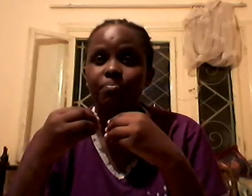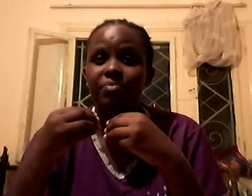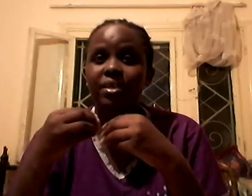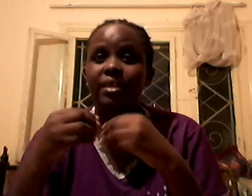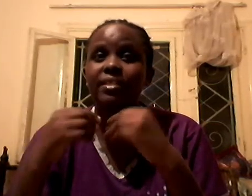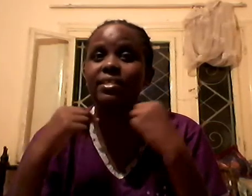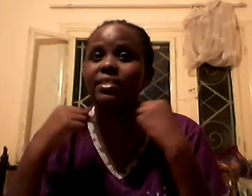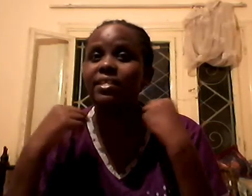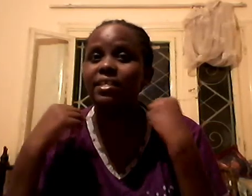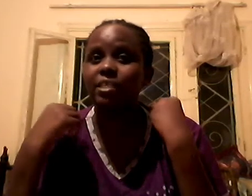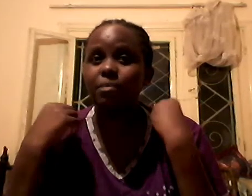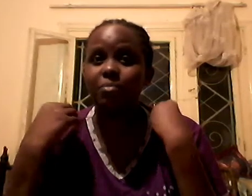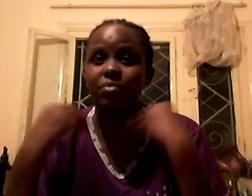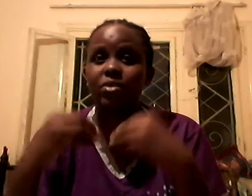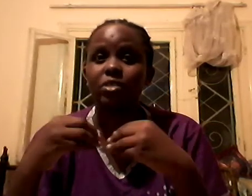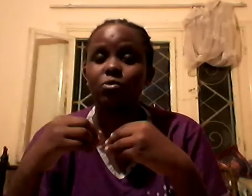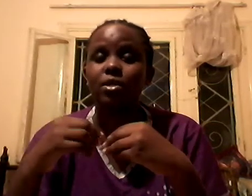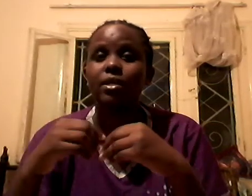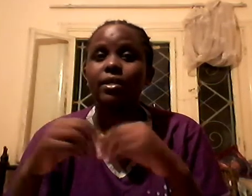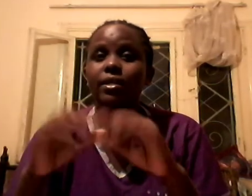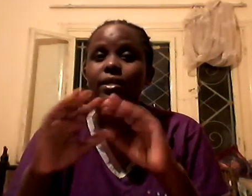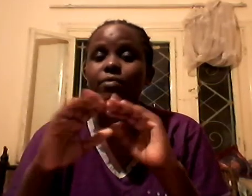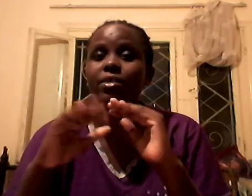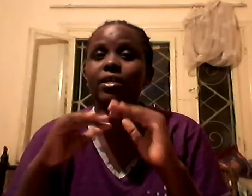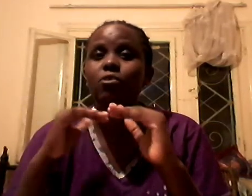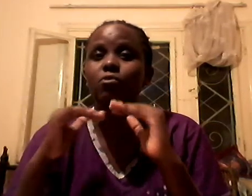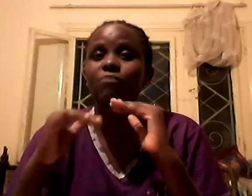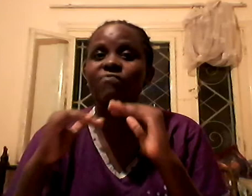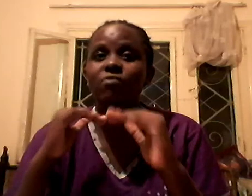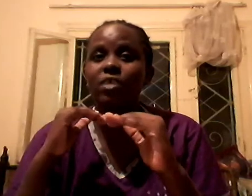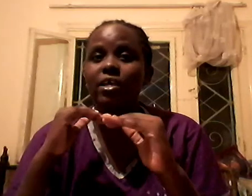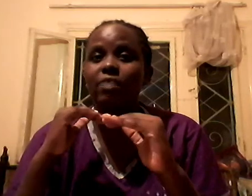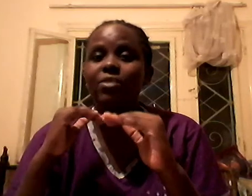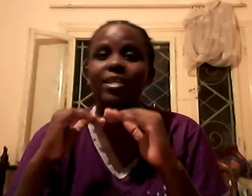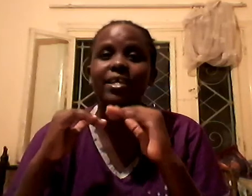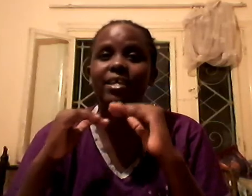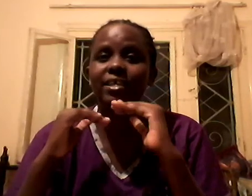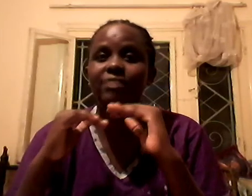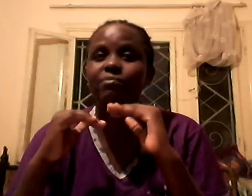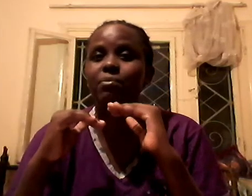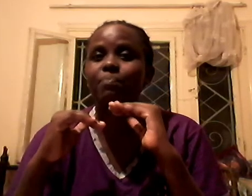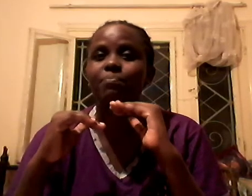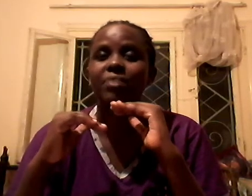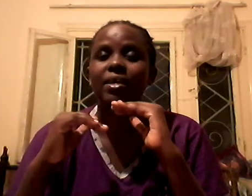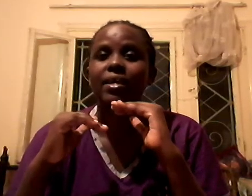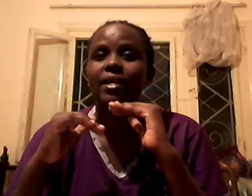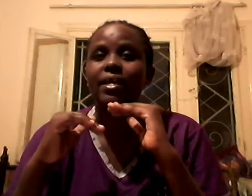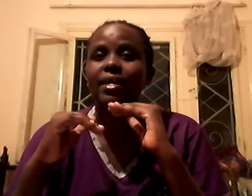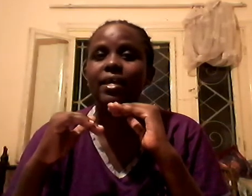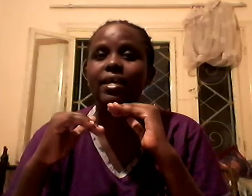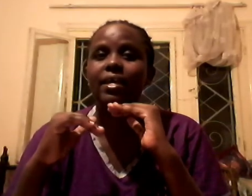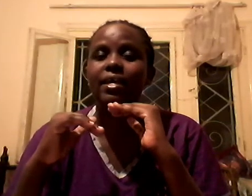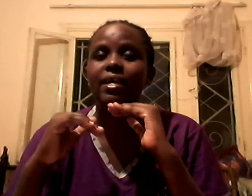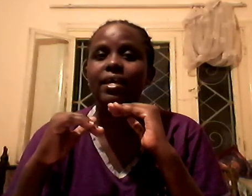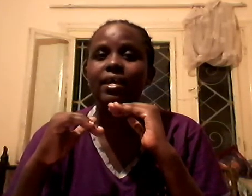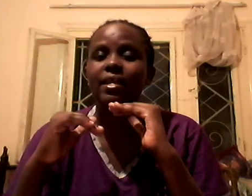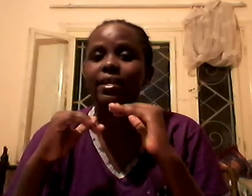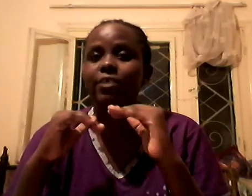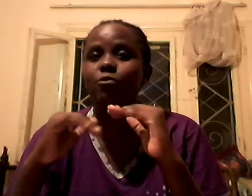He's desperate. When he gets a lady who